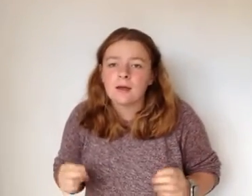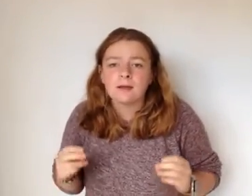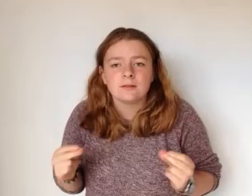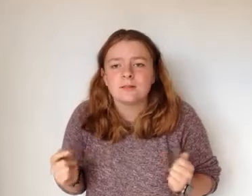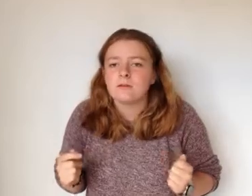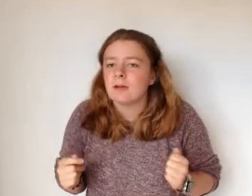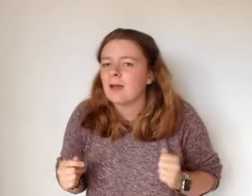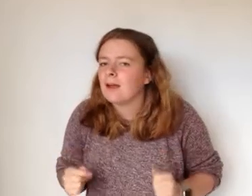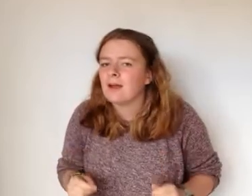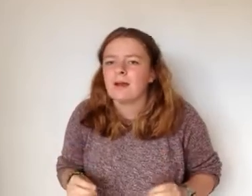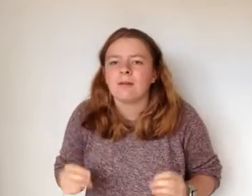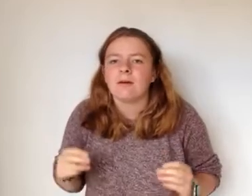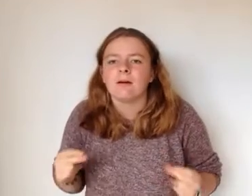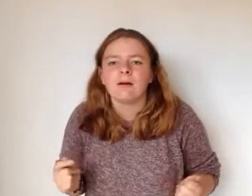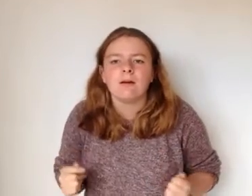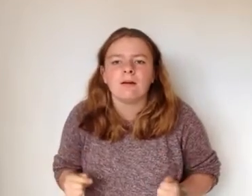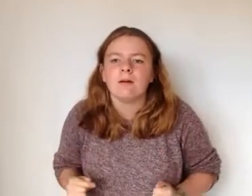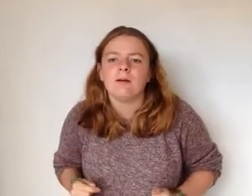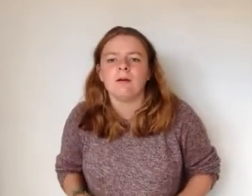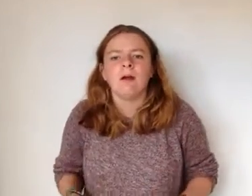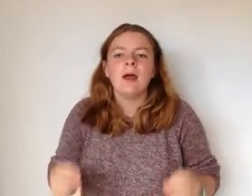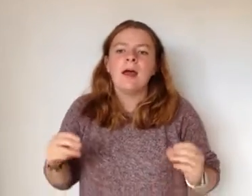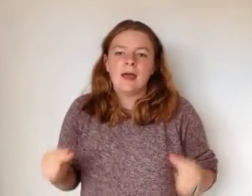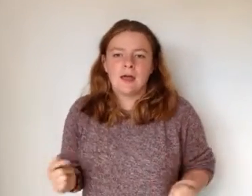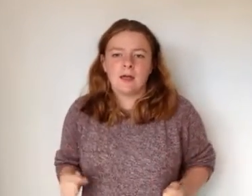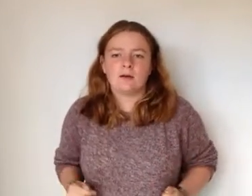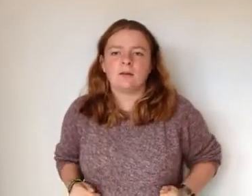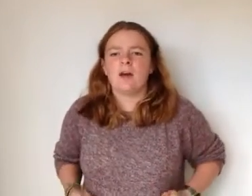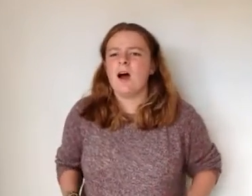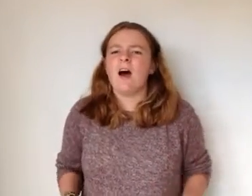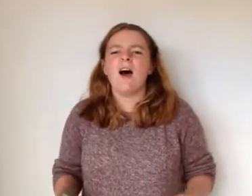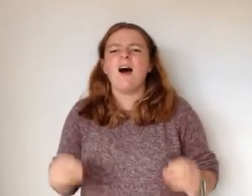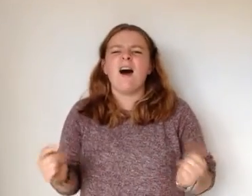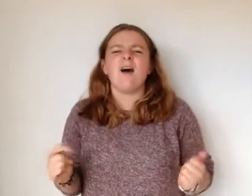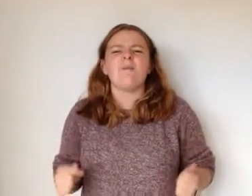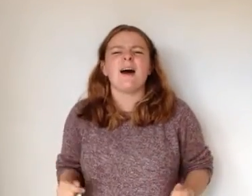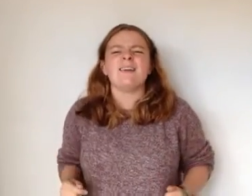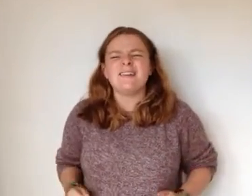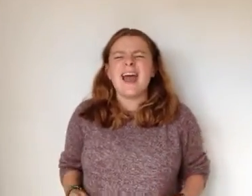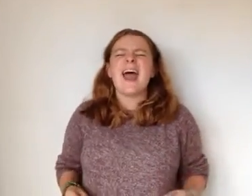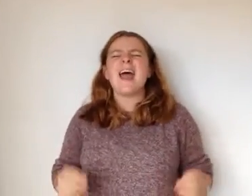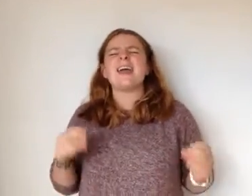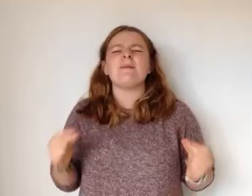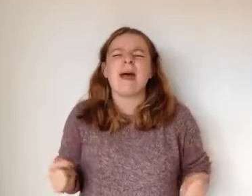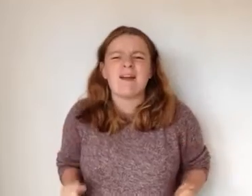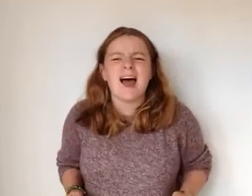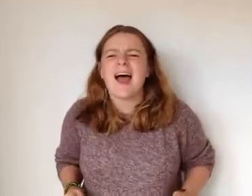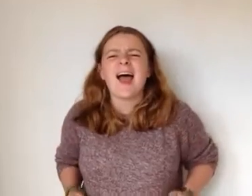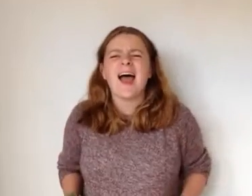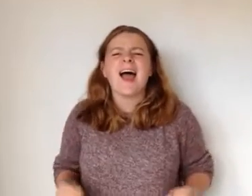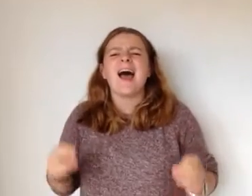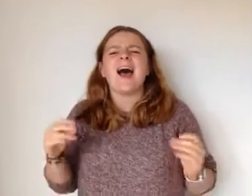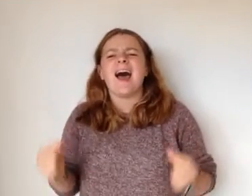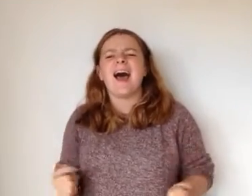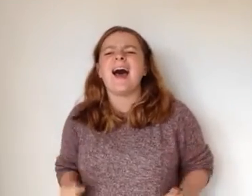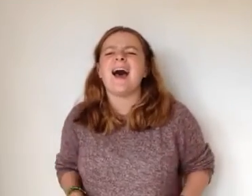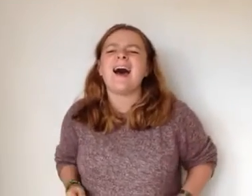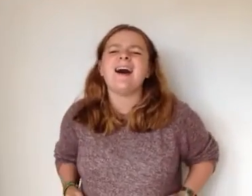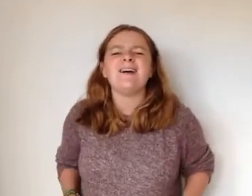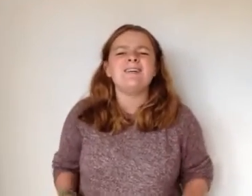together And call my name out loud